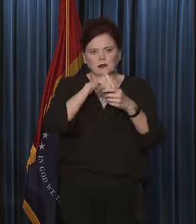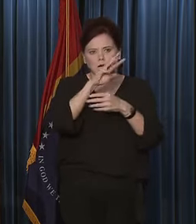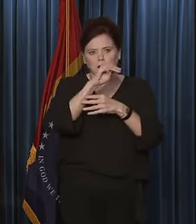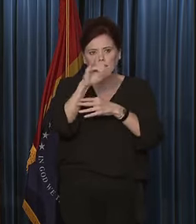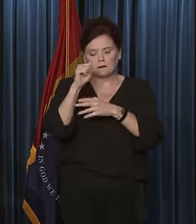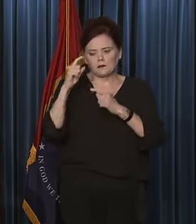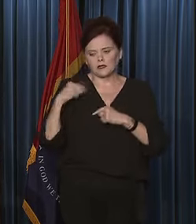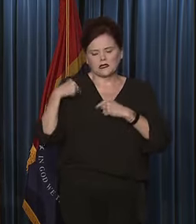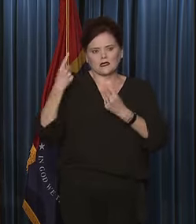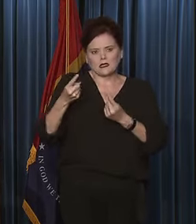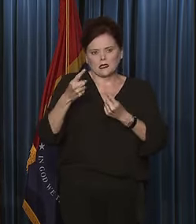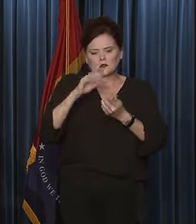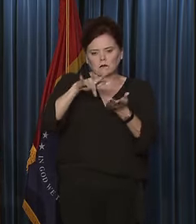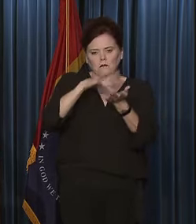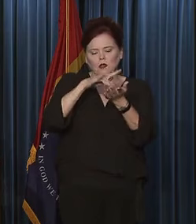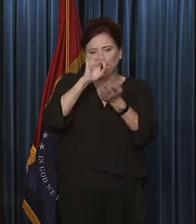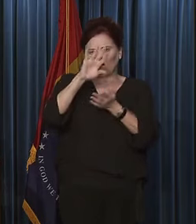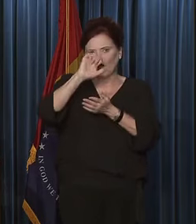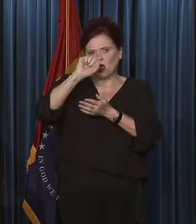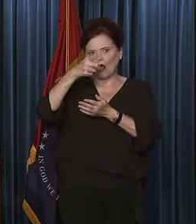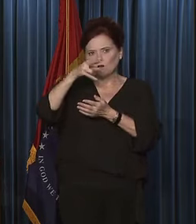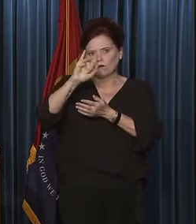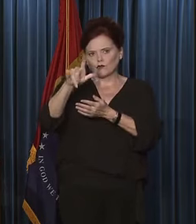since the middle of April.